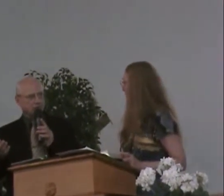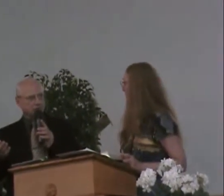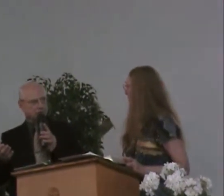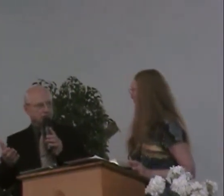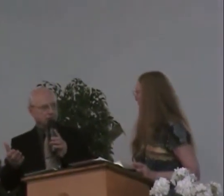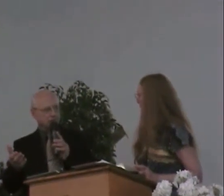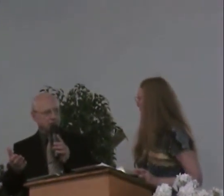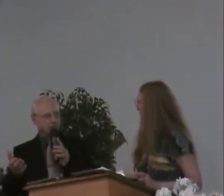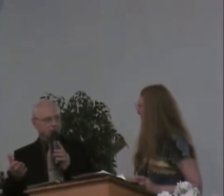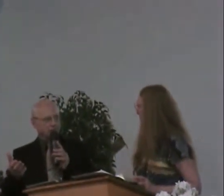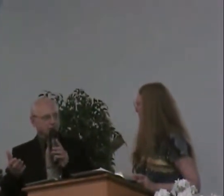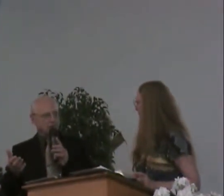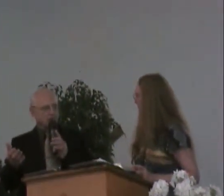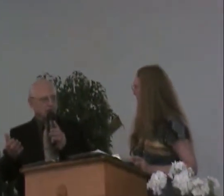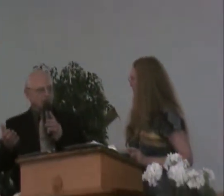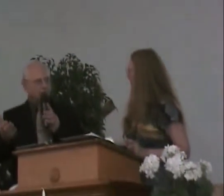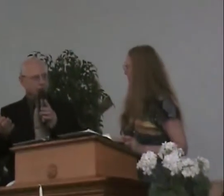changed.